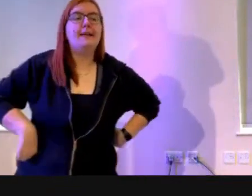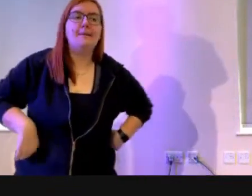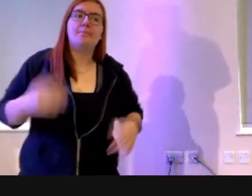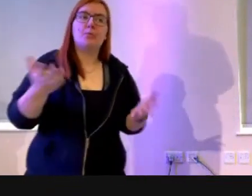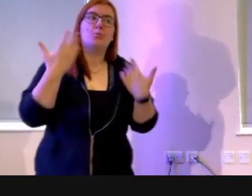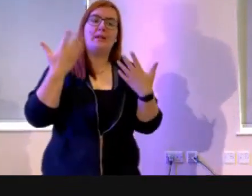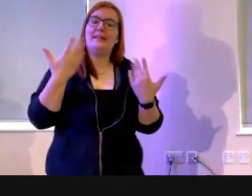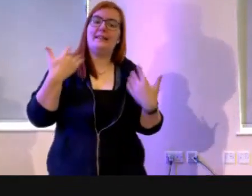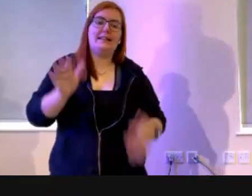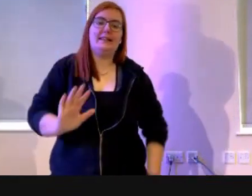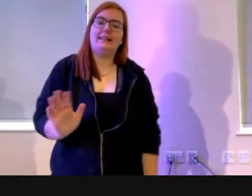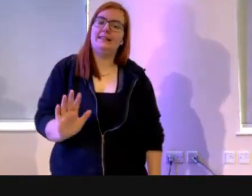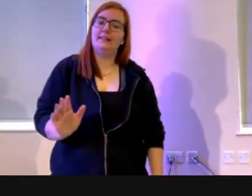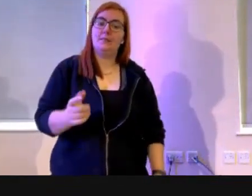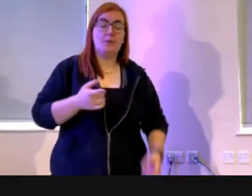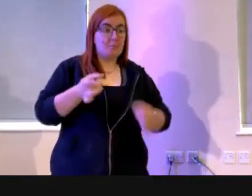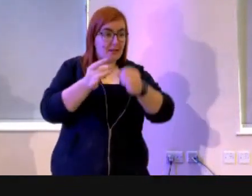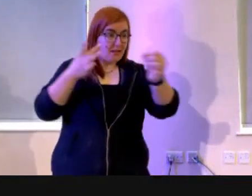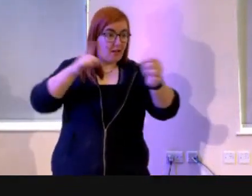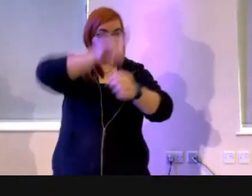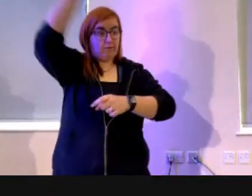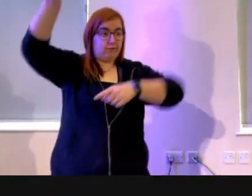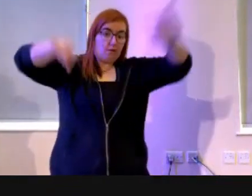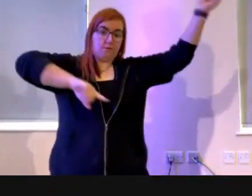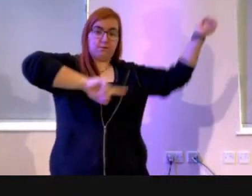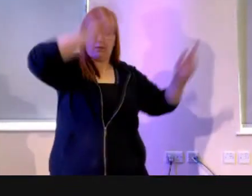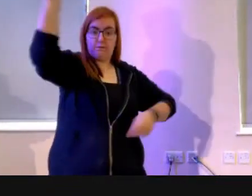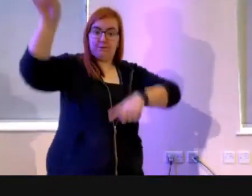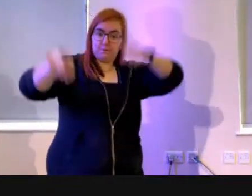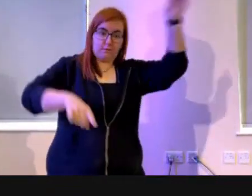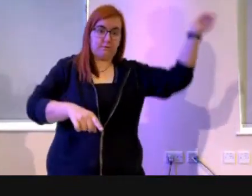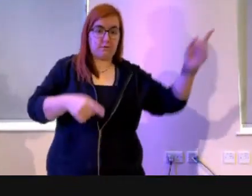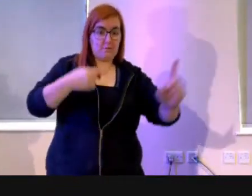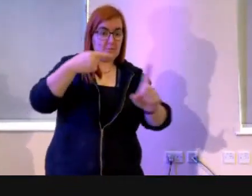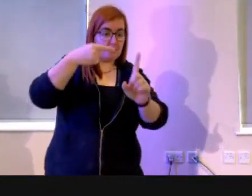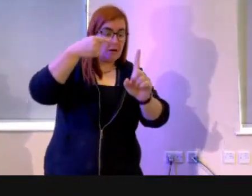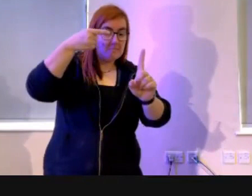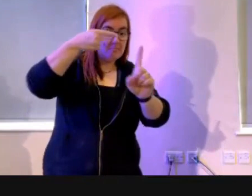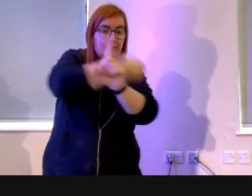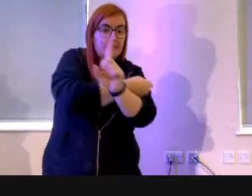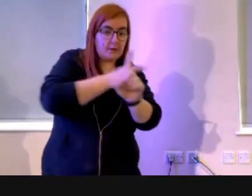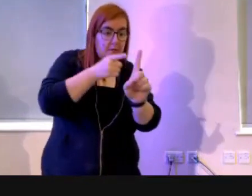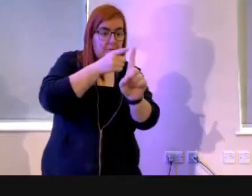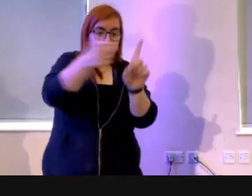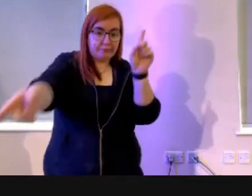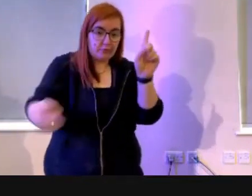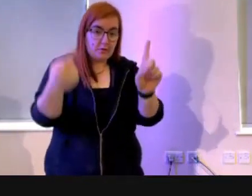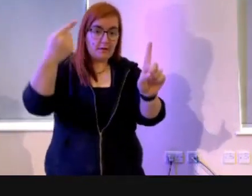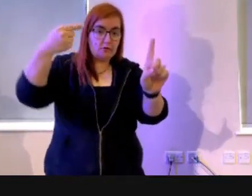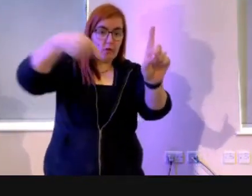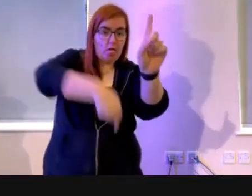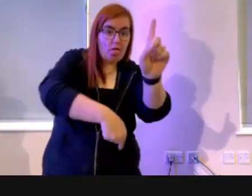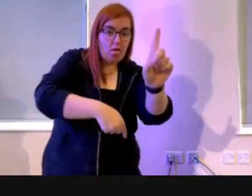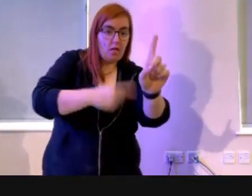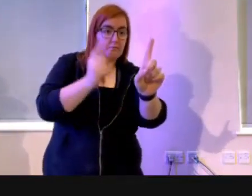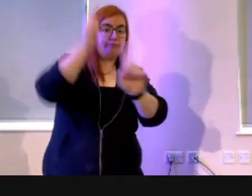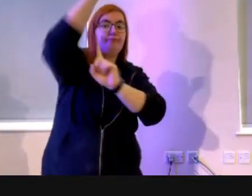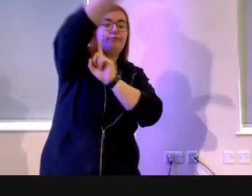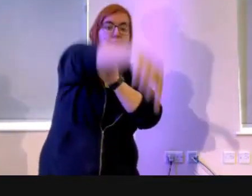But I could not hit the target. No matter how I tried, it either fell short or it went off left, right, or above.